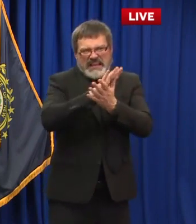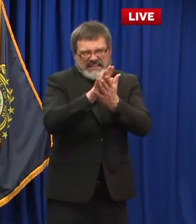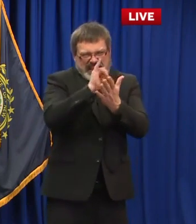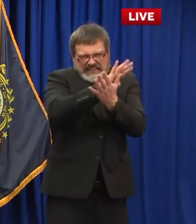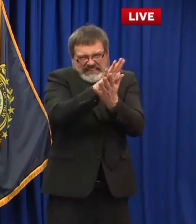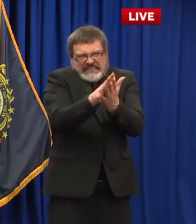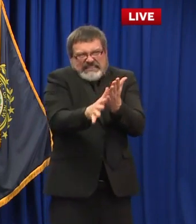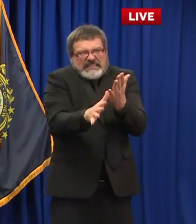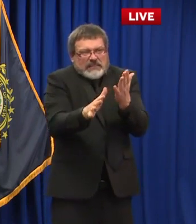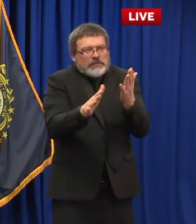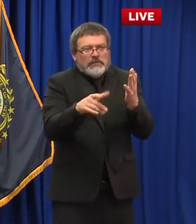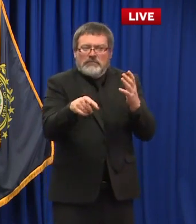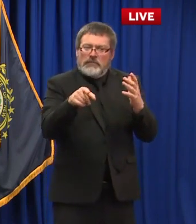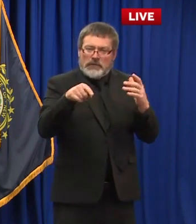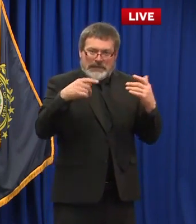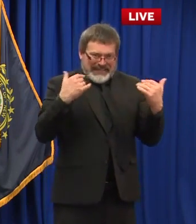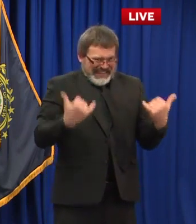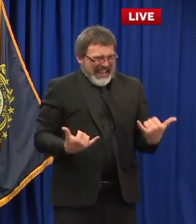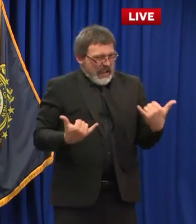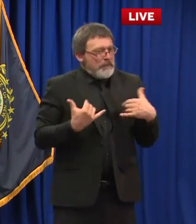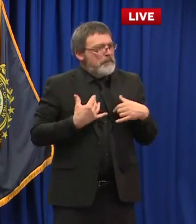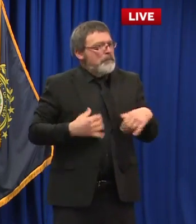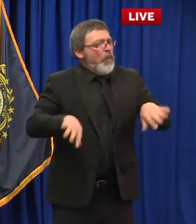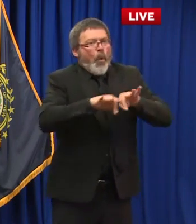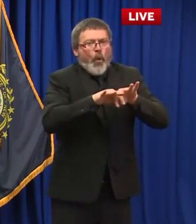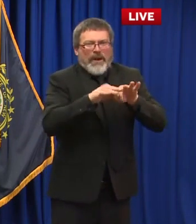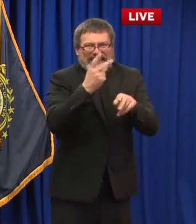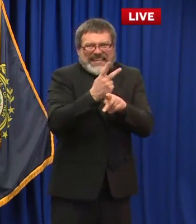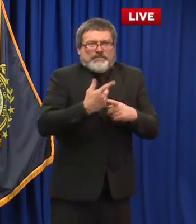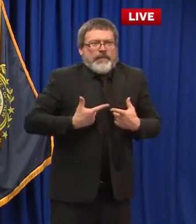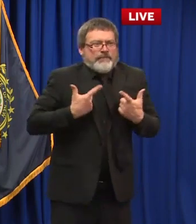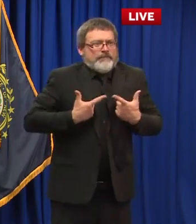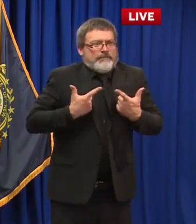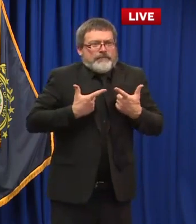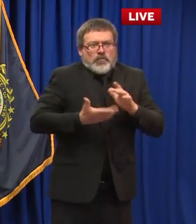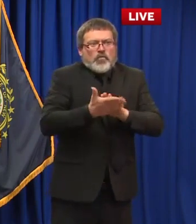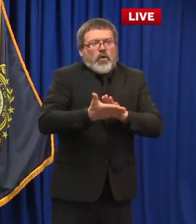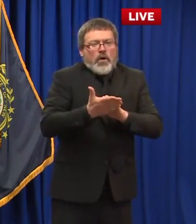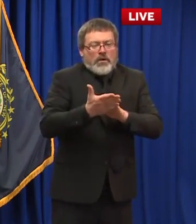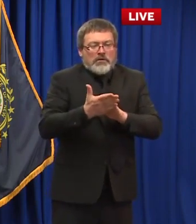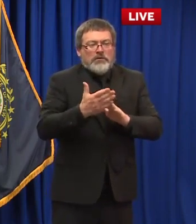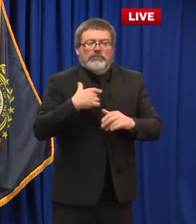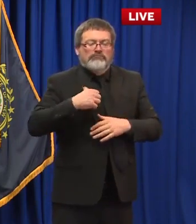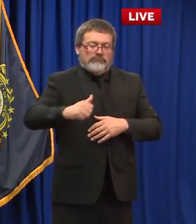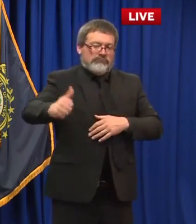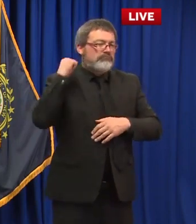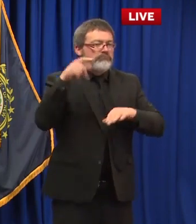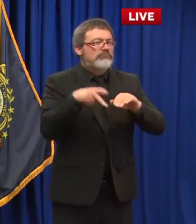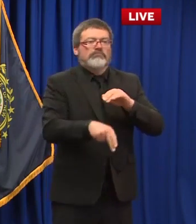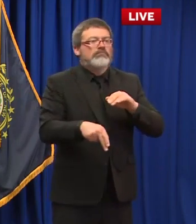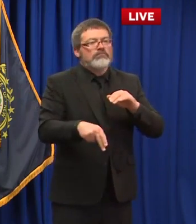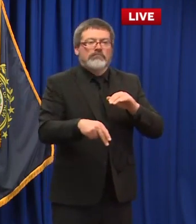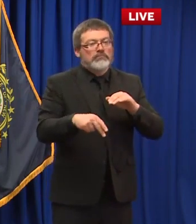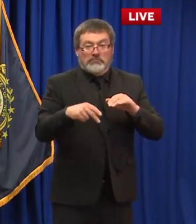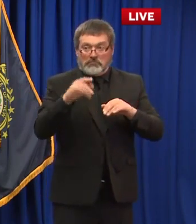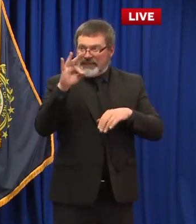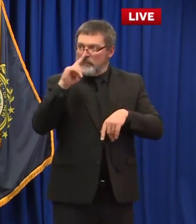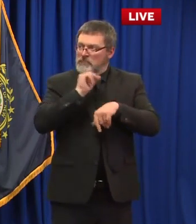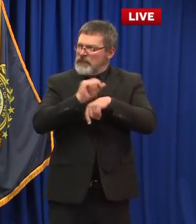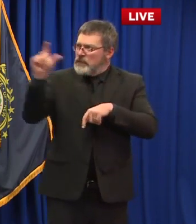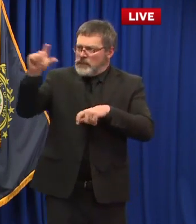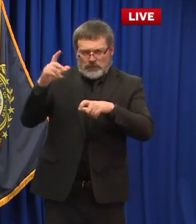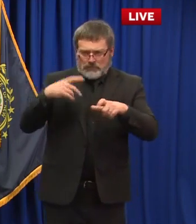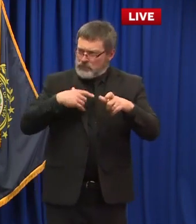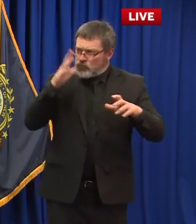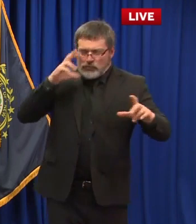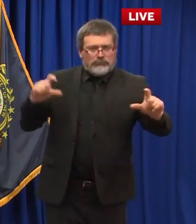needed the most during tough economic times and if anything we'll be putting more money and more emphasis on those programs to make sure that we're ready and prepared um as